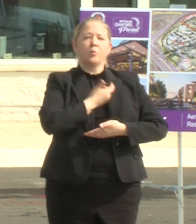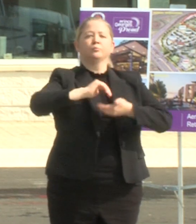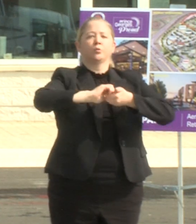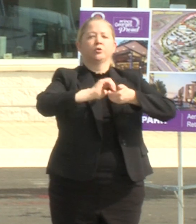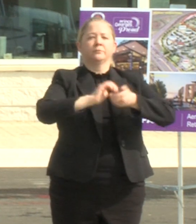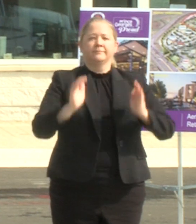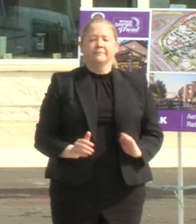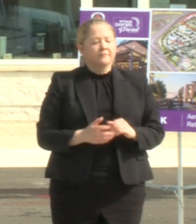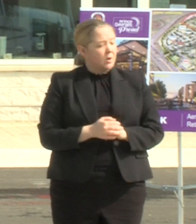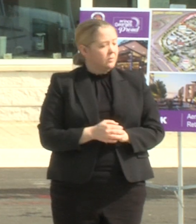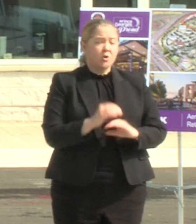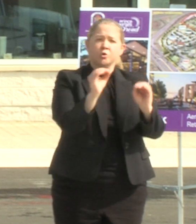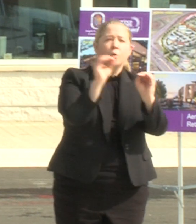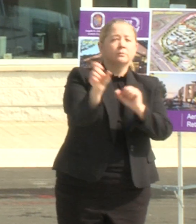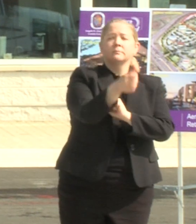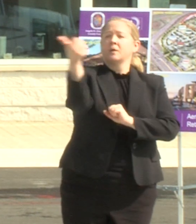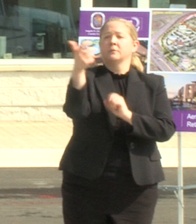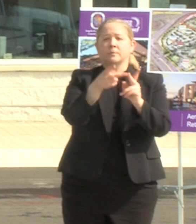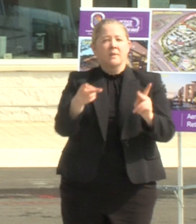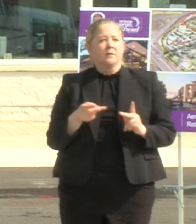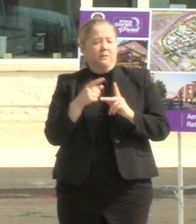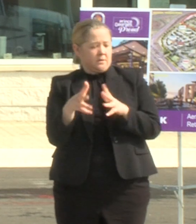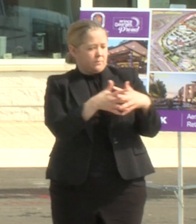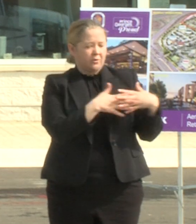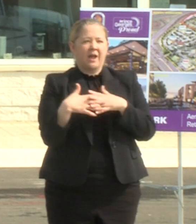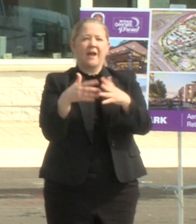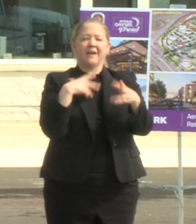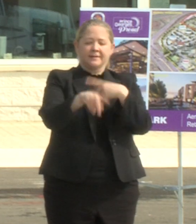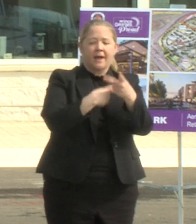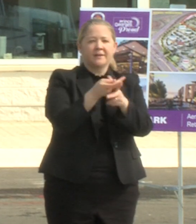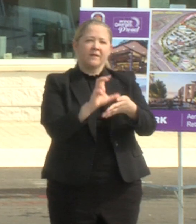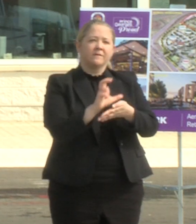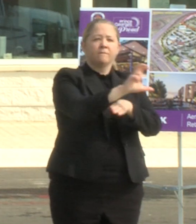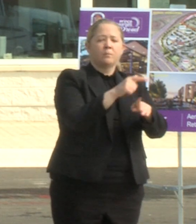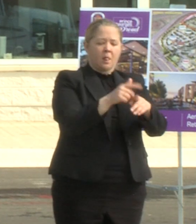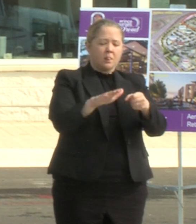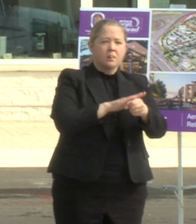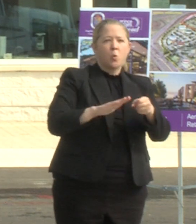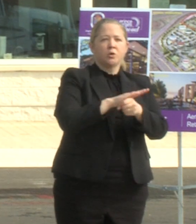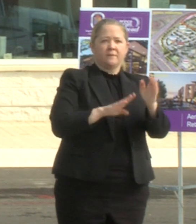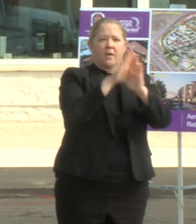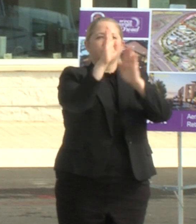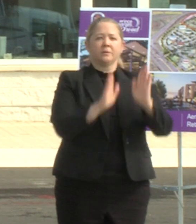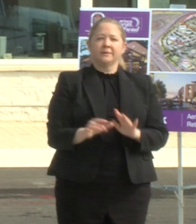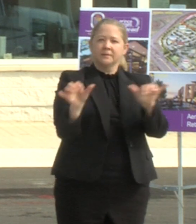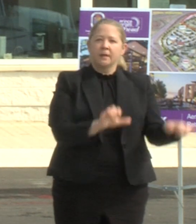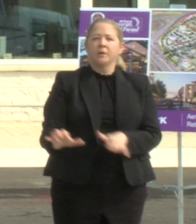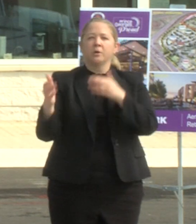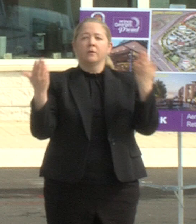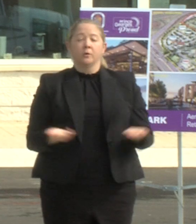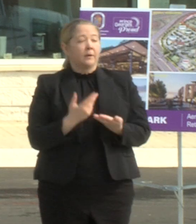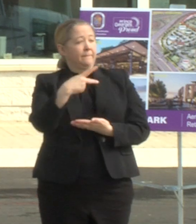nowhere else in the nation has the kind of investment by local developers that we do in prince georgians